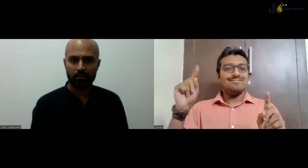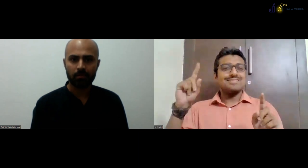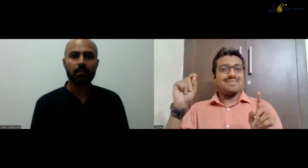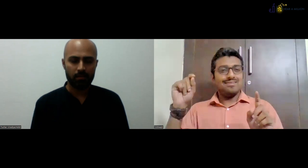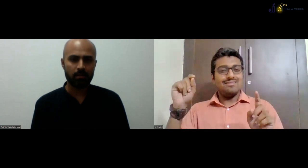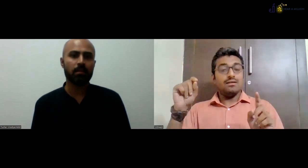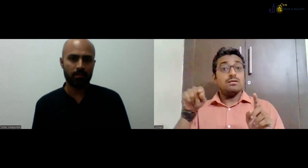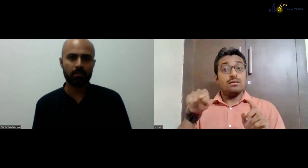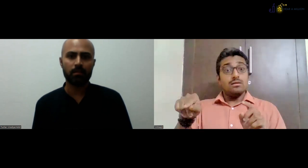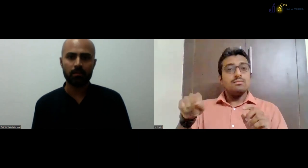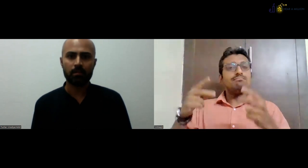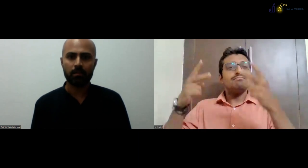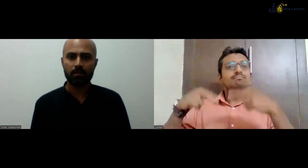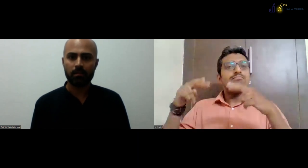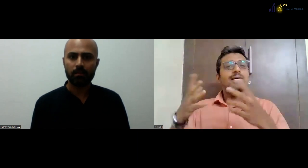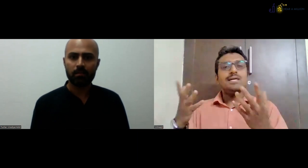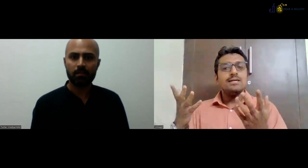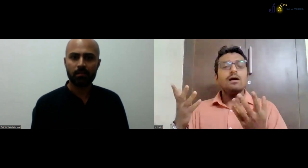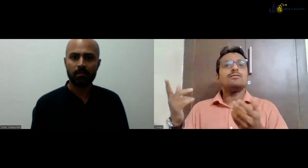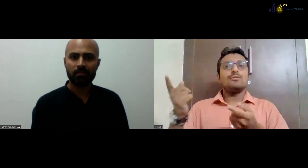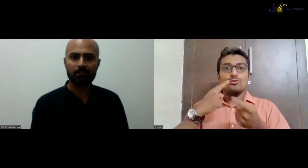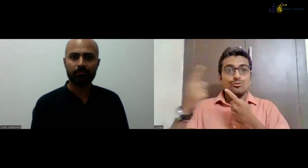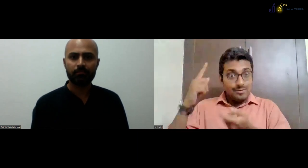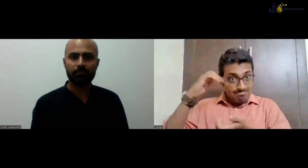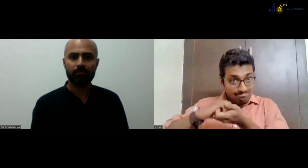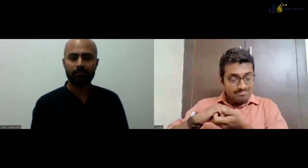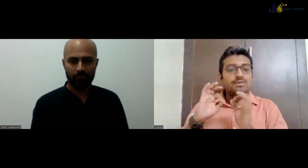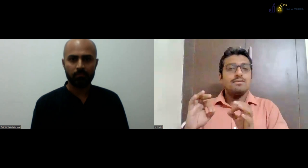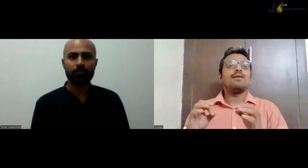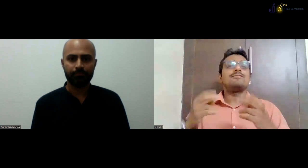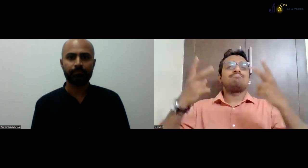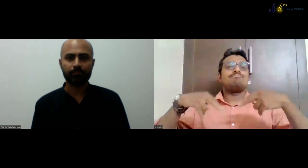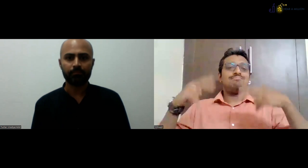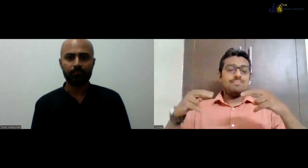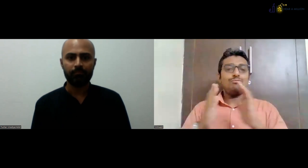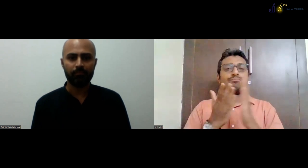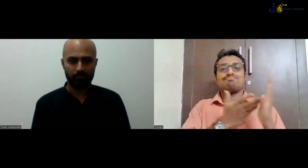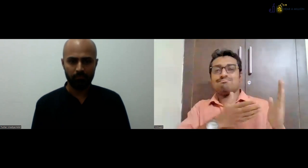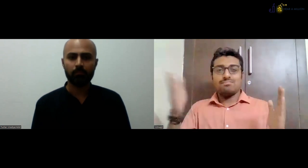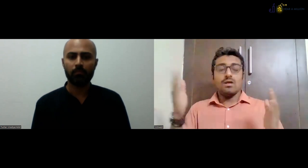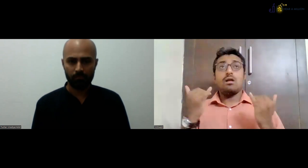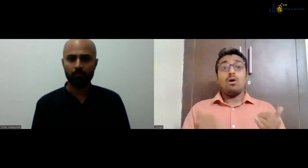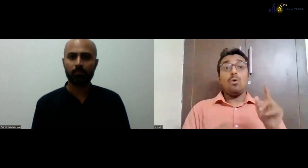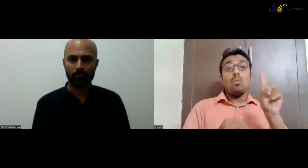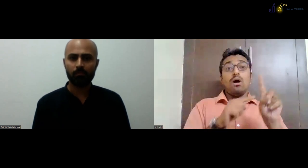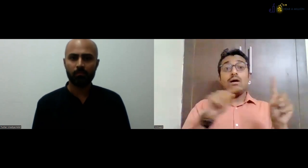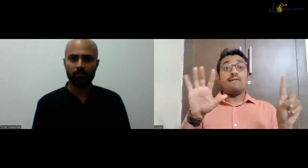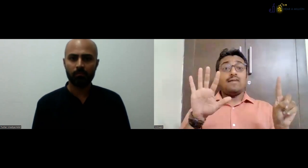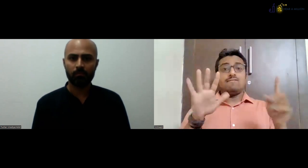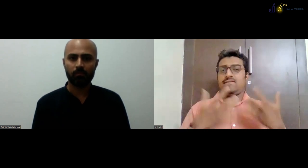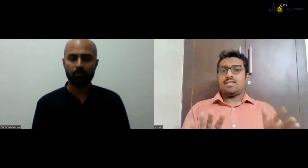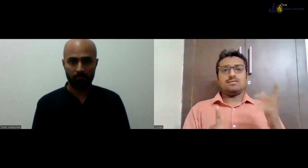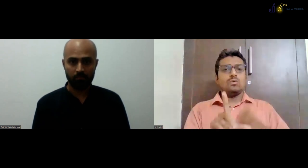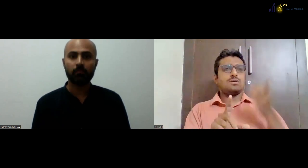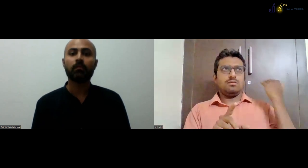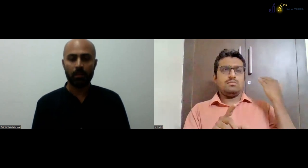ISLRTC, they are actually right now translating the book, all of the academic books for the students from first